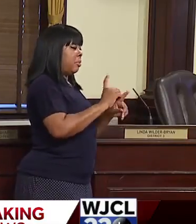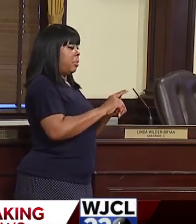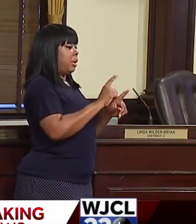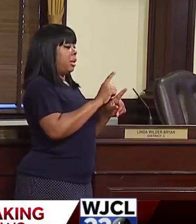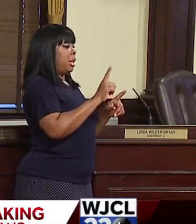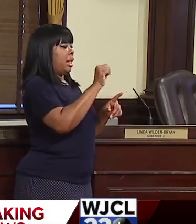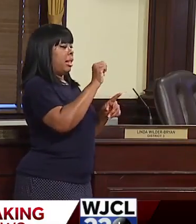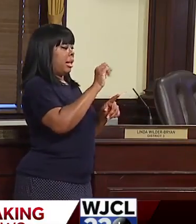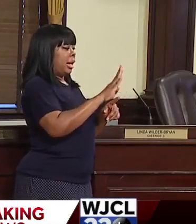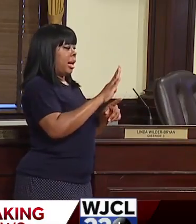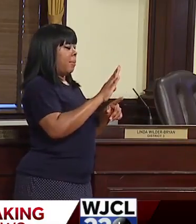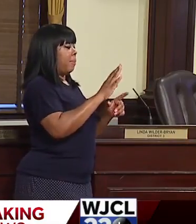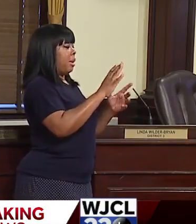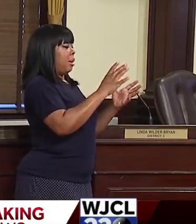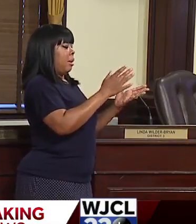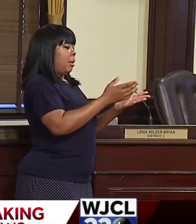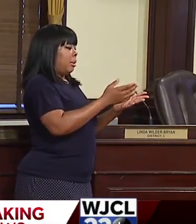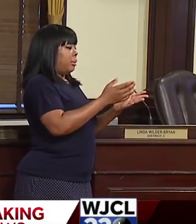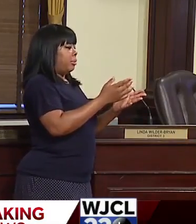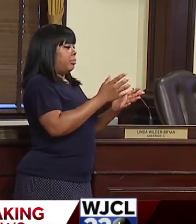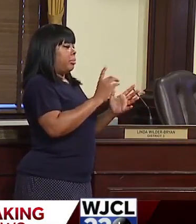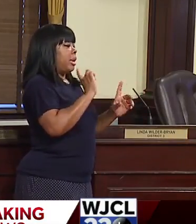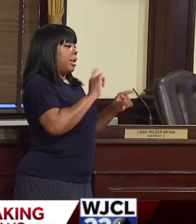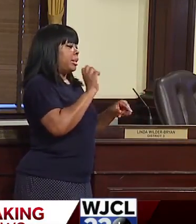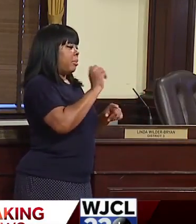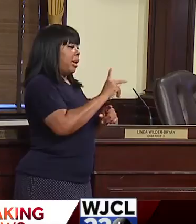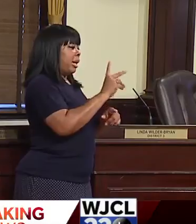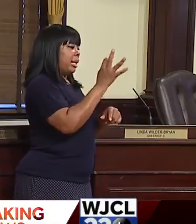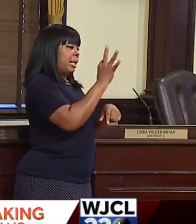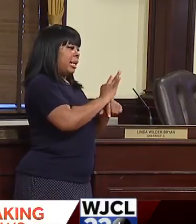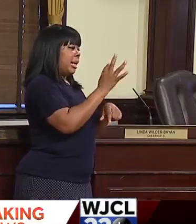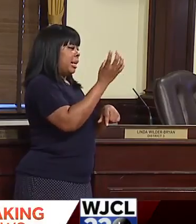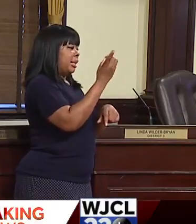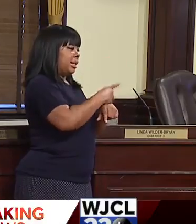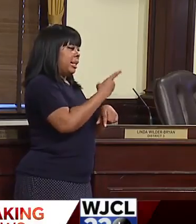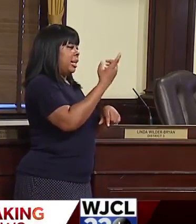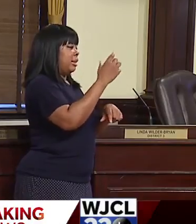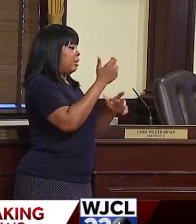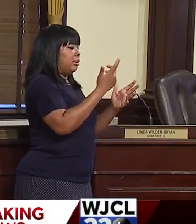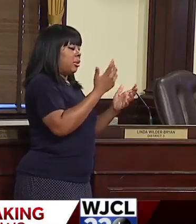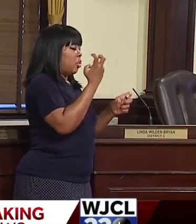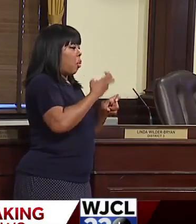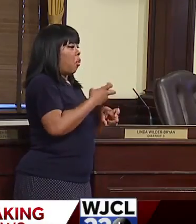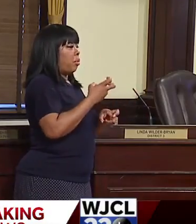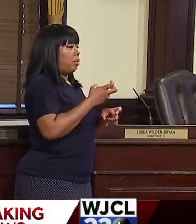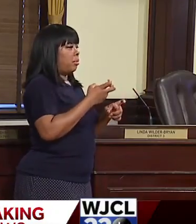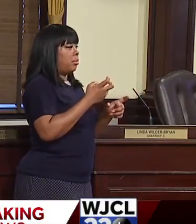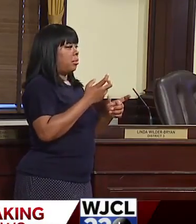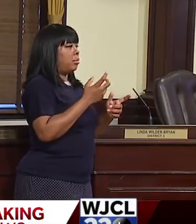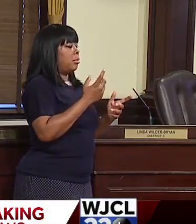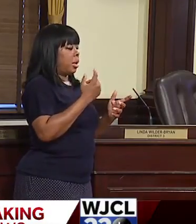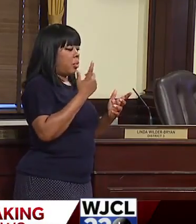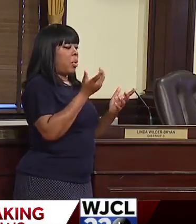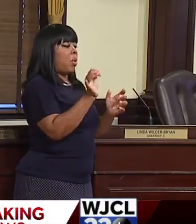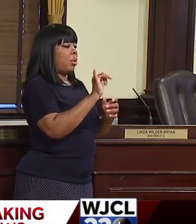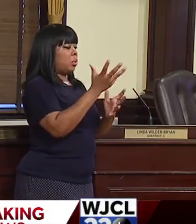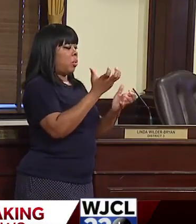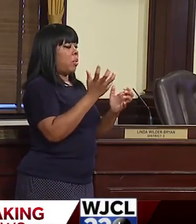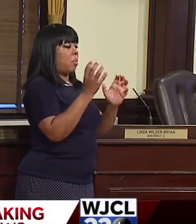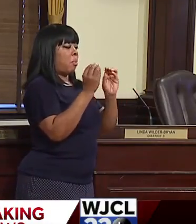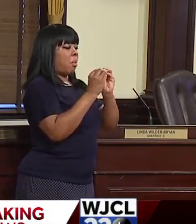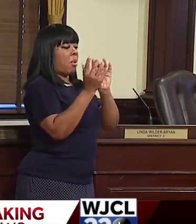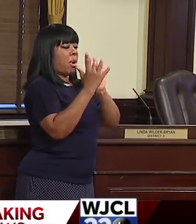not able to do the contract tracing quickly. So, again, we're going to continue to be in partnership with our health partners to do all we can to help that to happen.